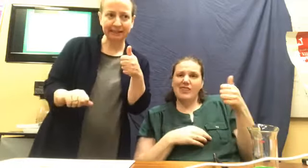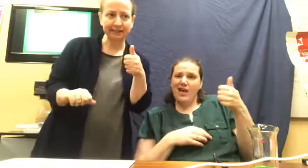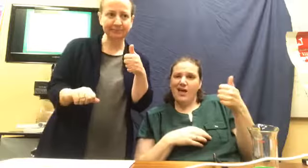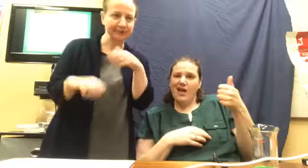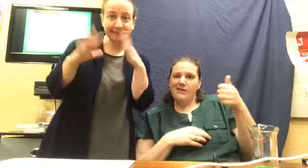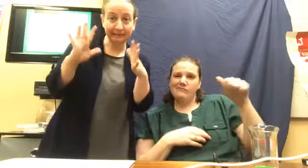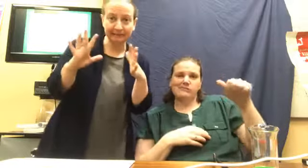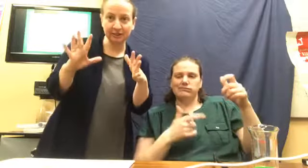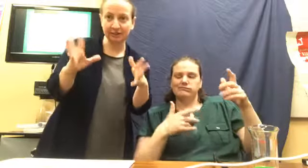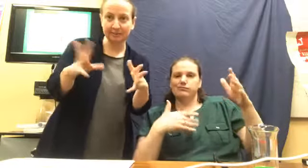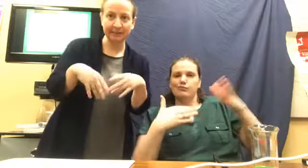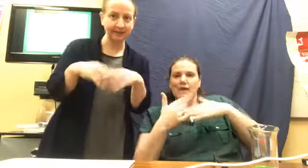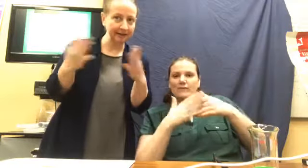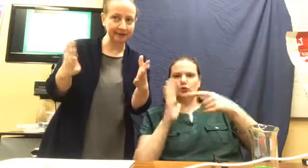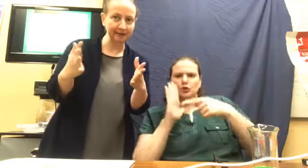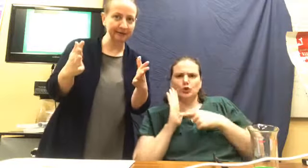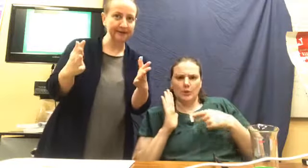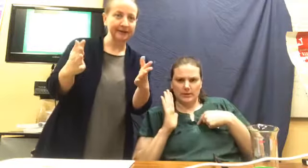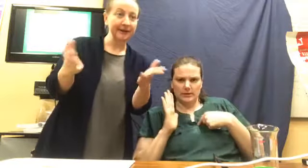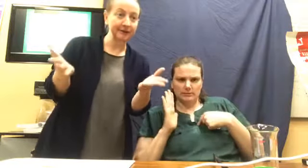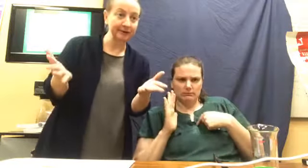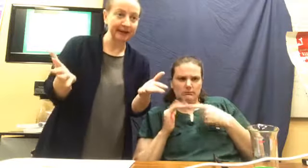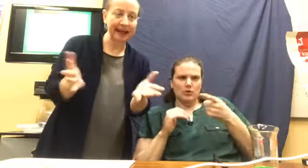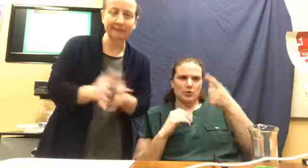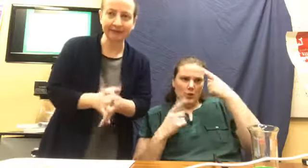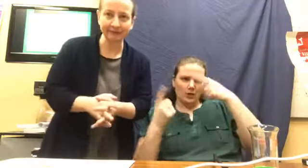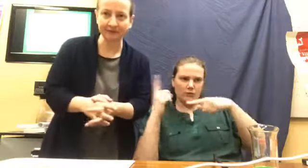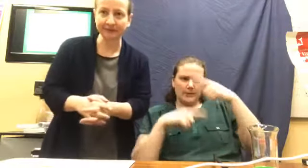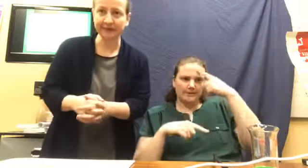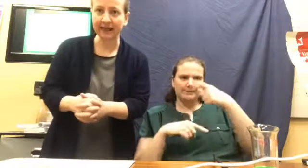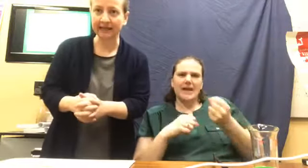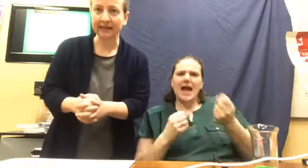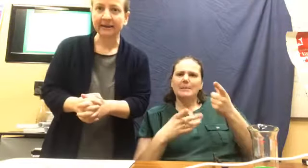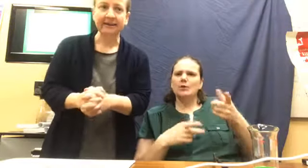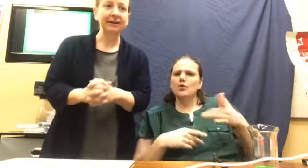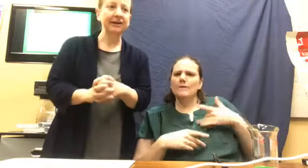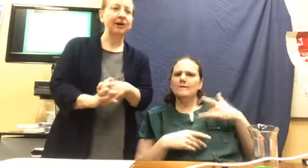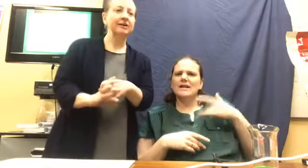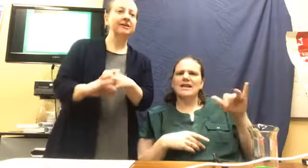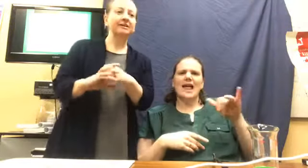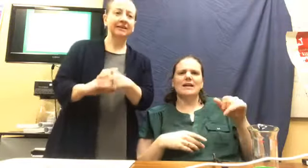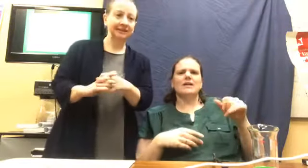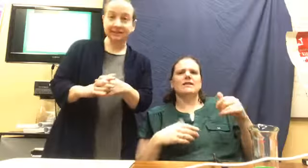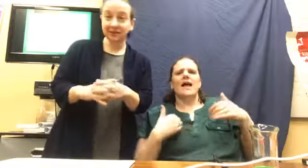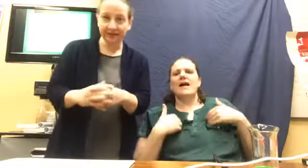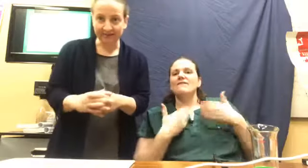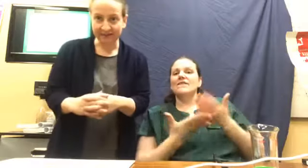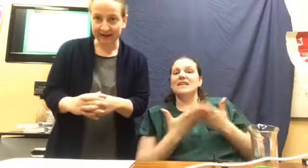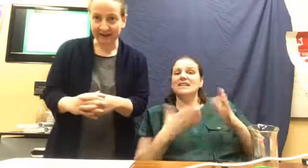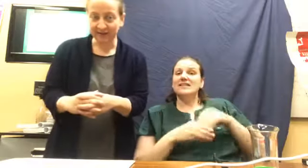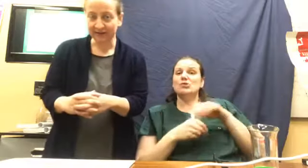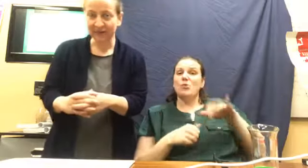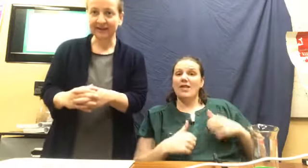or something to show me that you agree. How many of you feel like there are things in your lifestyle that